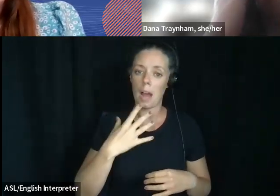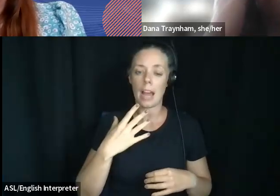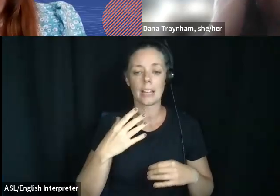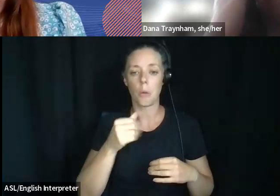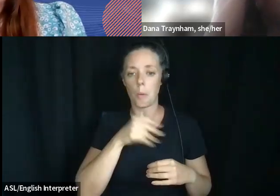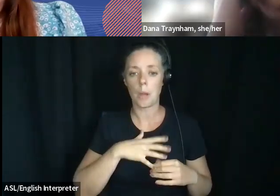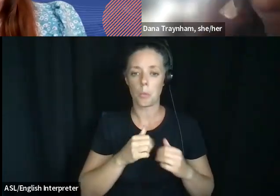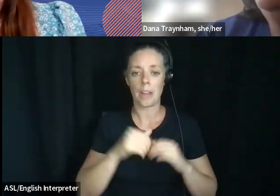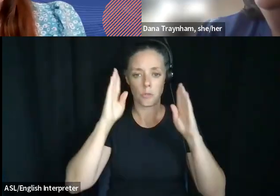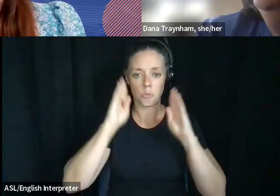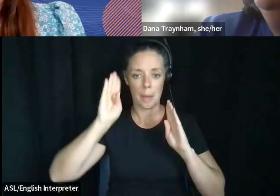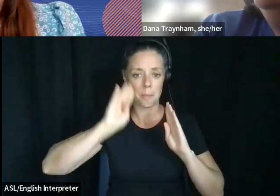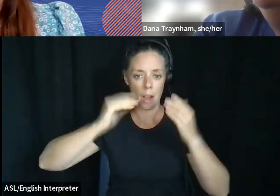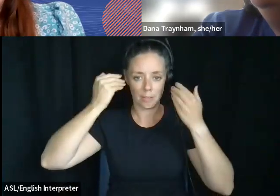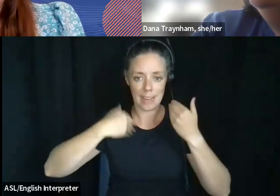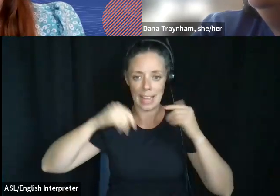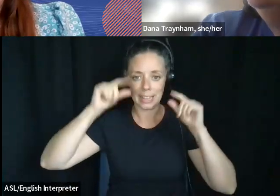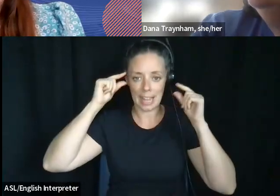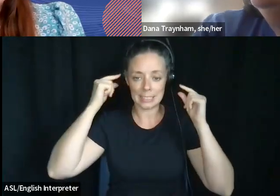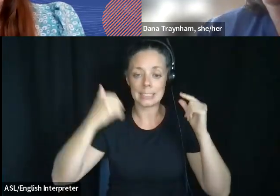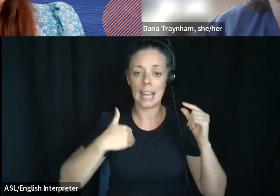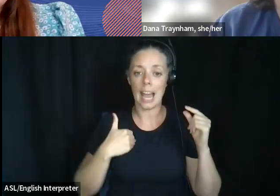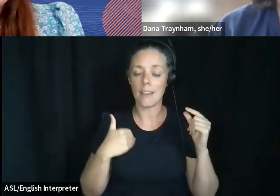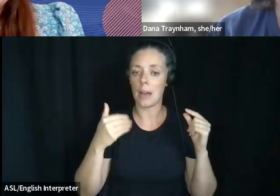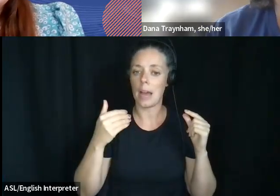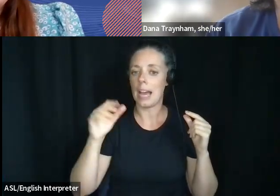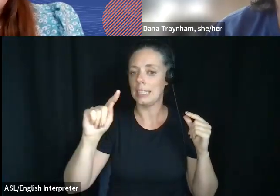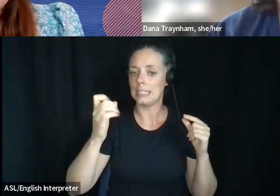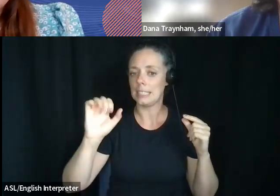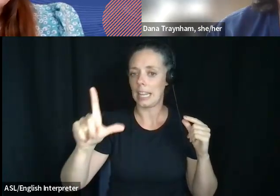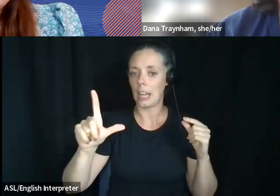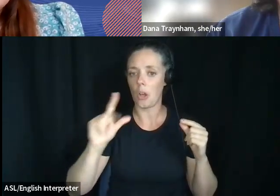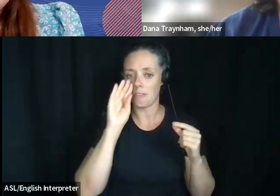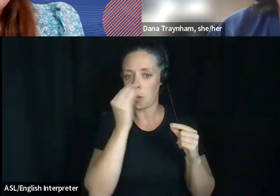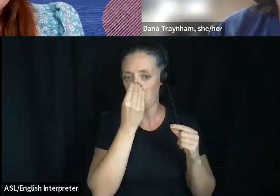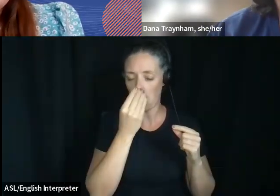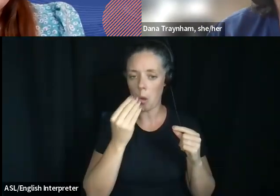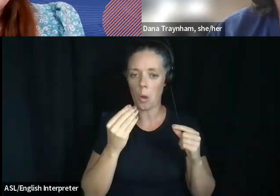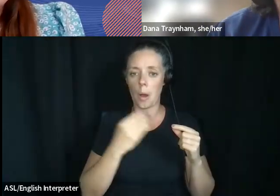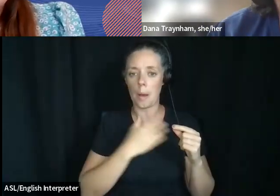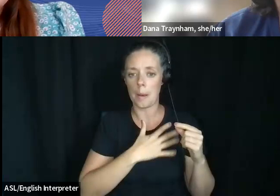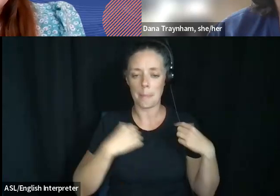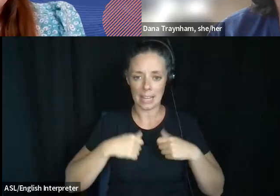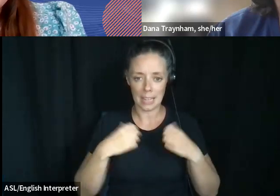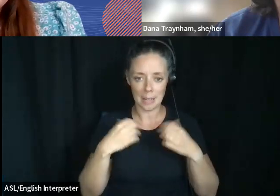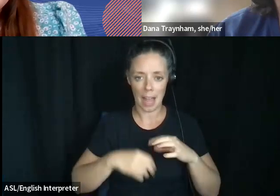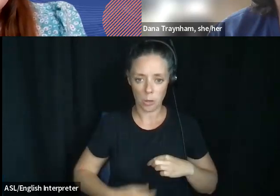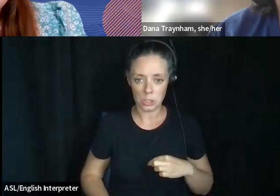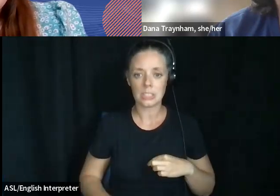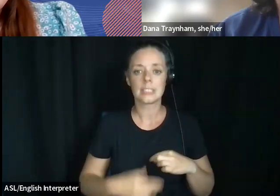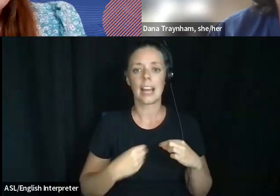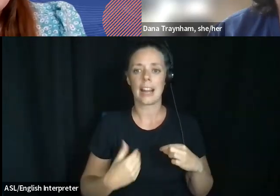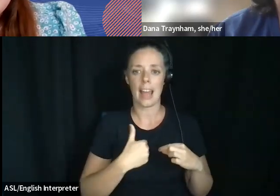hair and glasses. I'm wearing a teal floral blouse and have the DLTV summit blue background. My preferred pronouns are she, her.